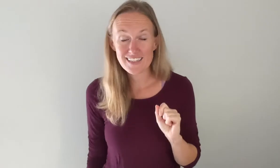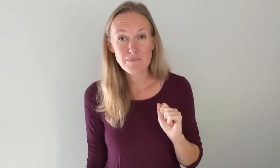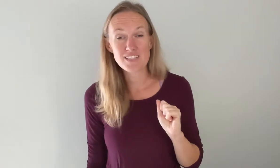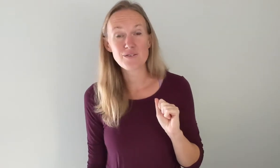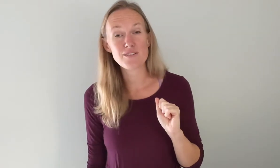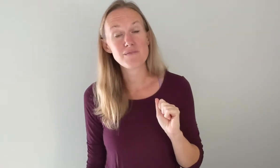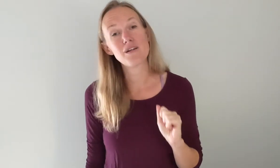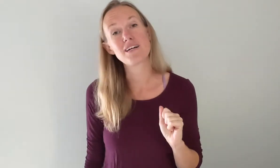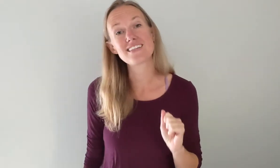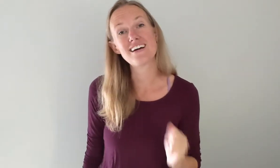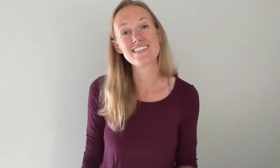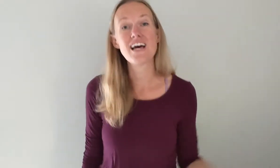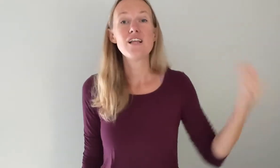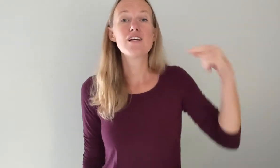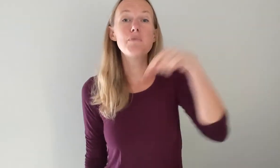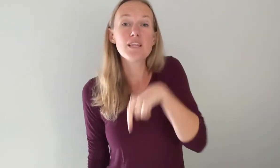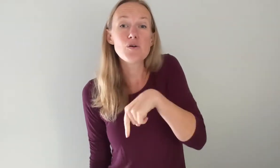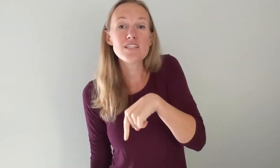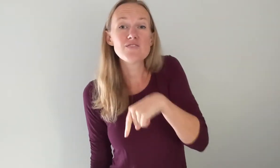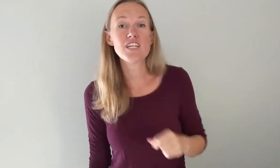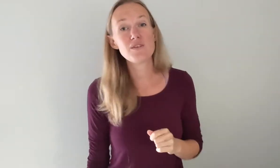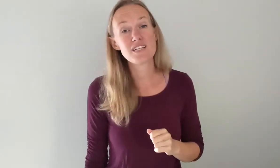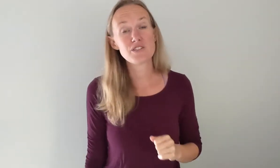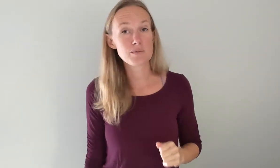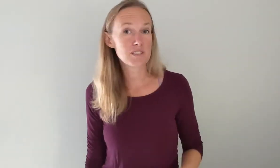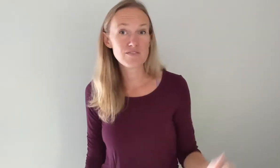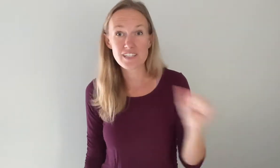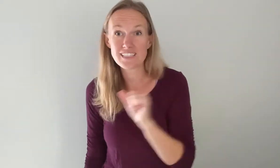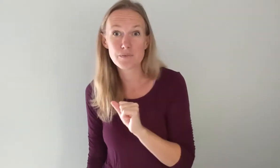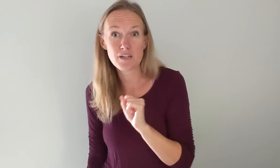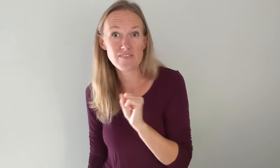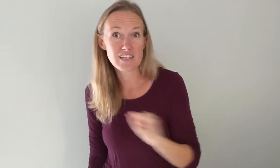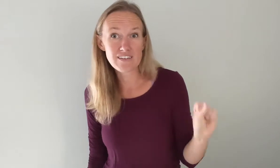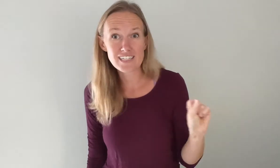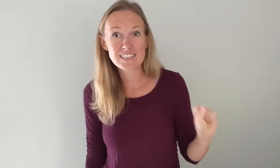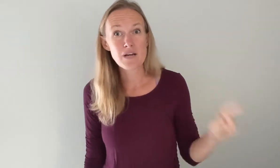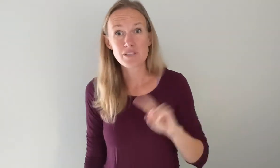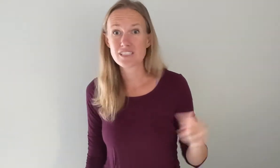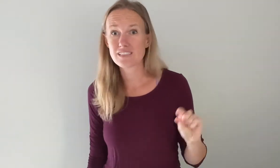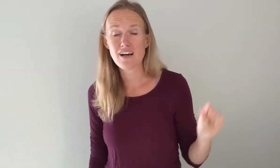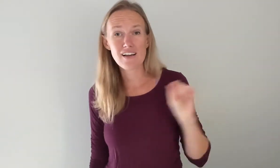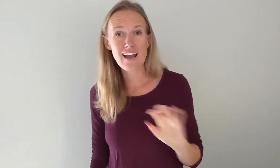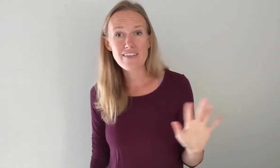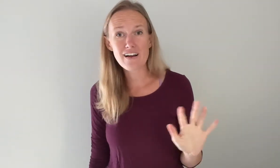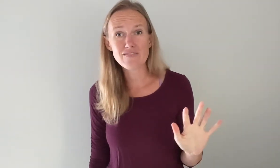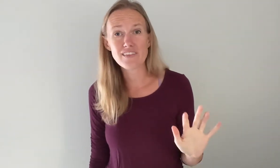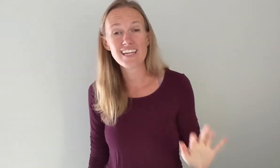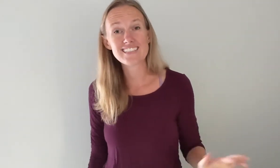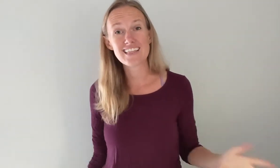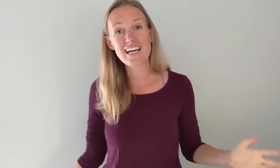that means you're going to mirror my signs. Look below this video in the description for links to print off the lyrics, purchase a song and other helpful things and last